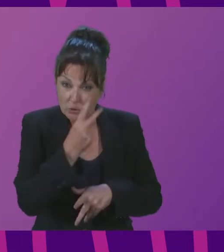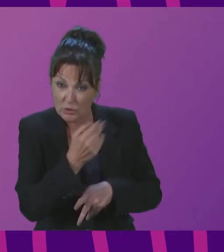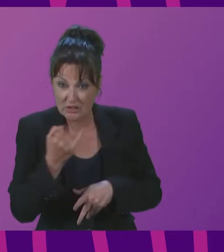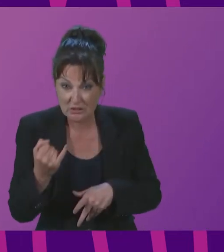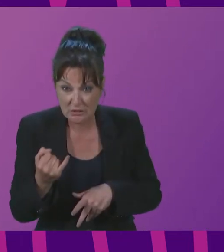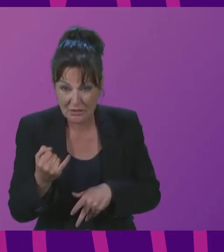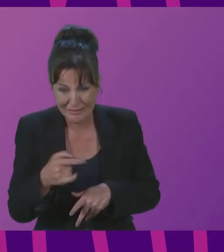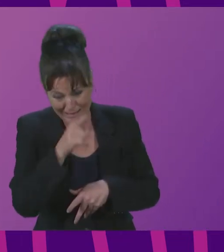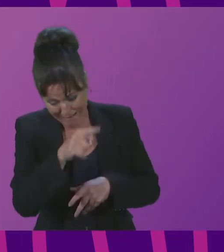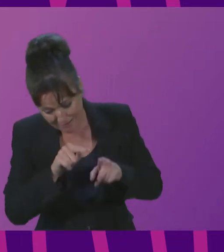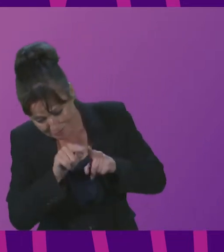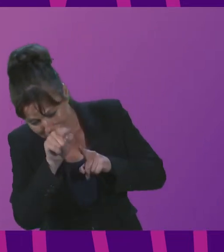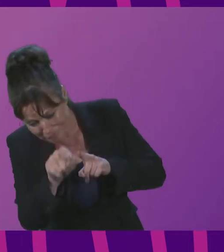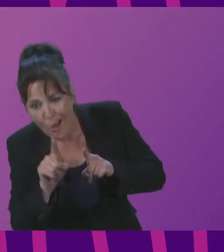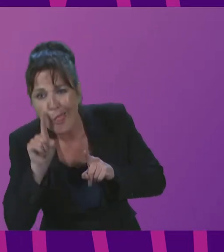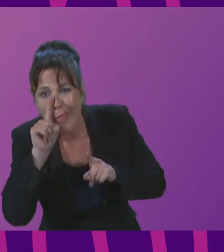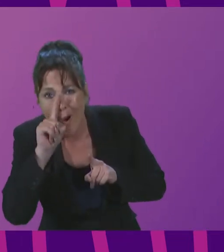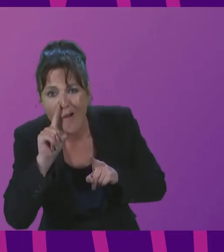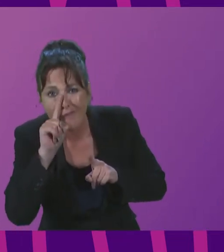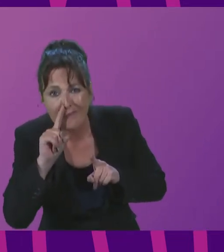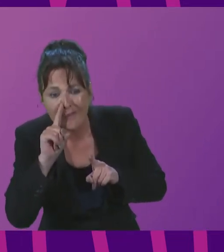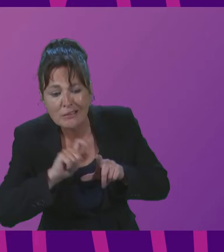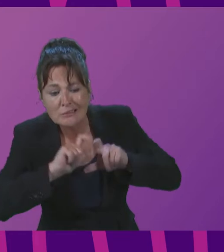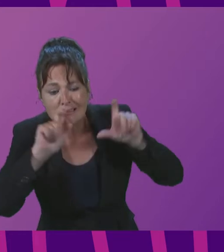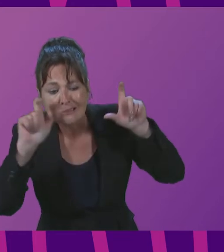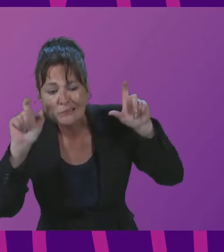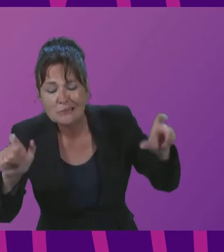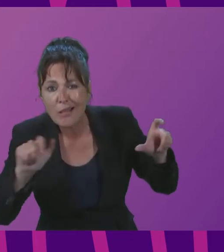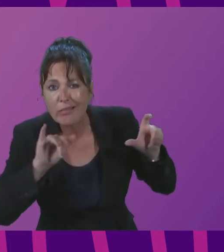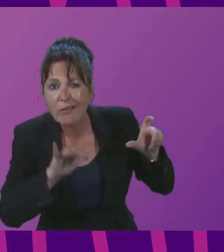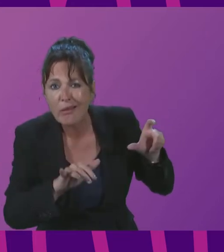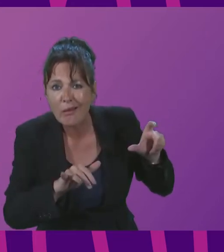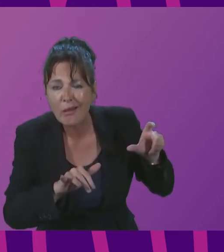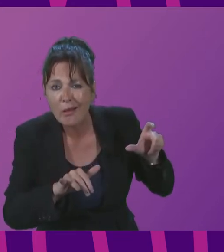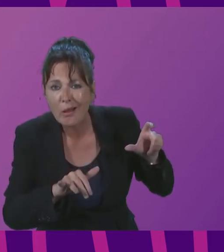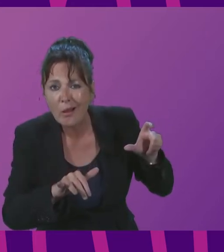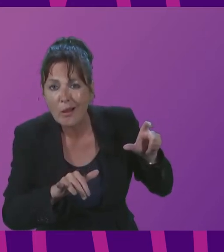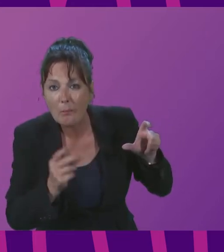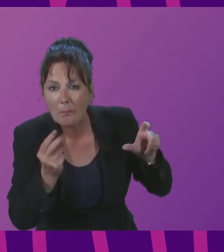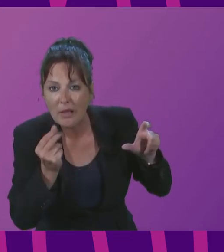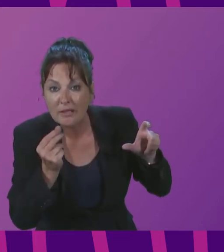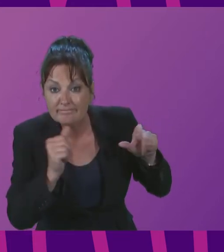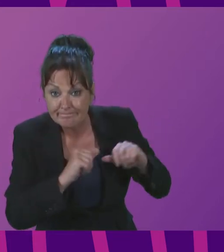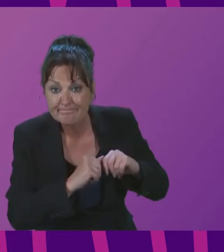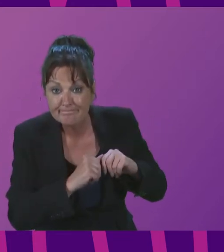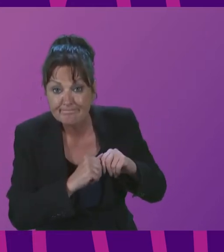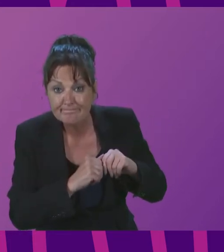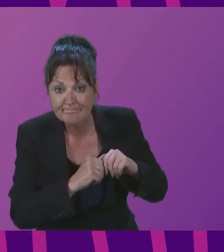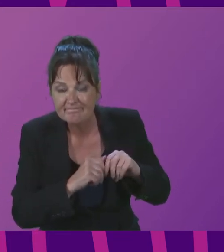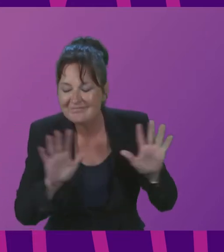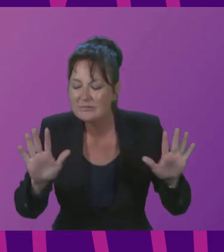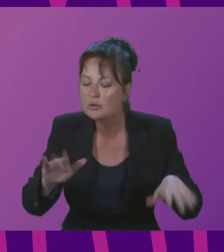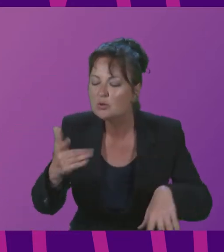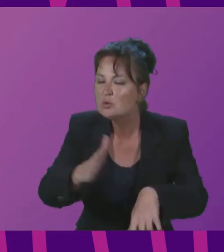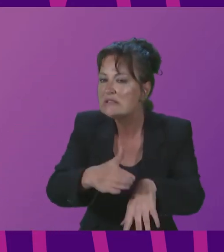jackdaw oil field is still an idea ah money ain't got enough